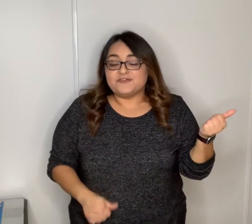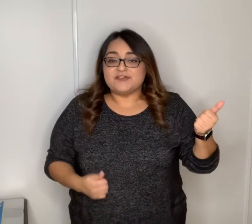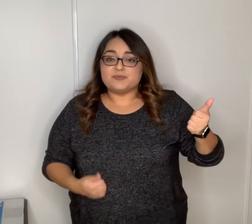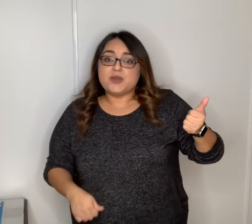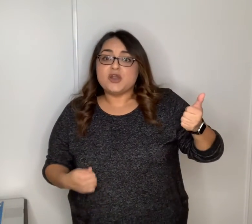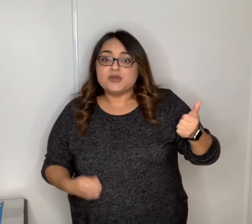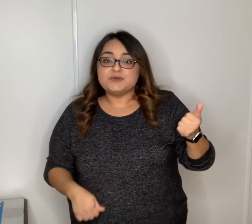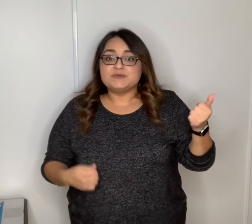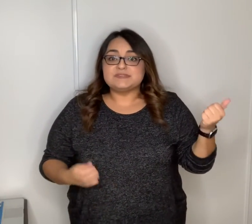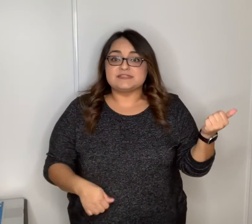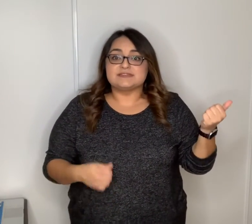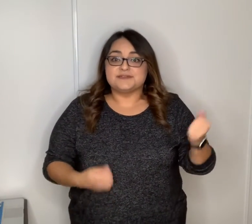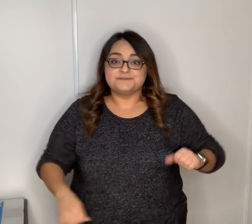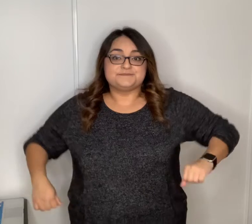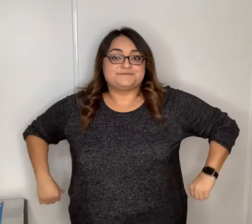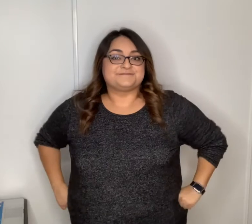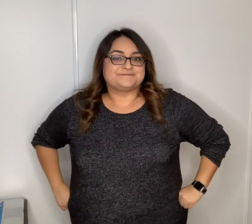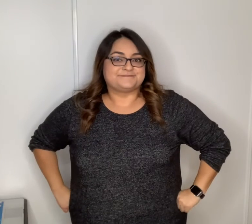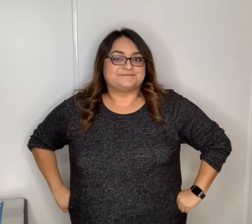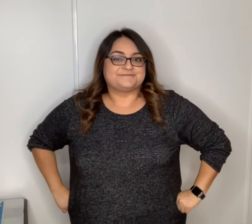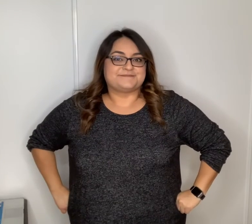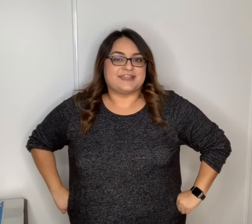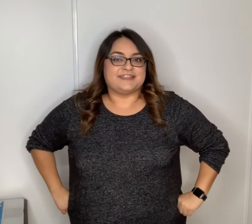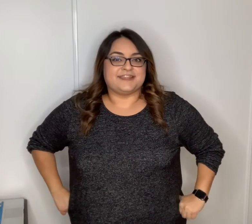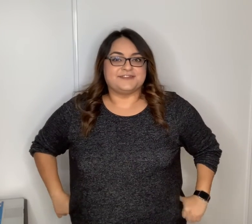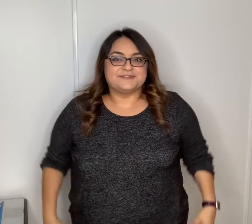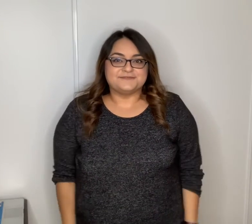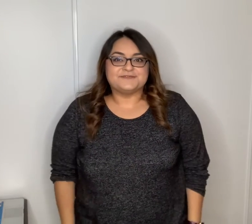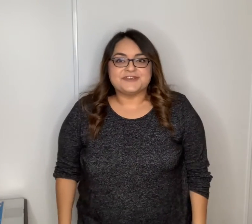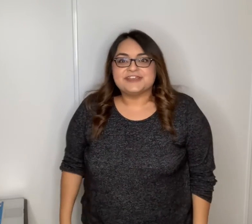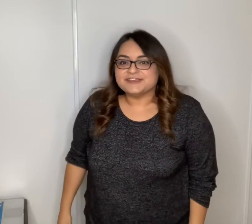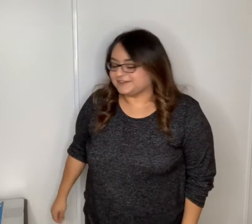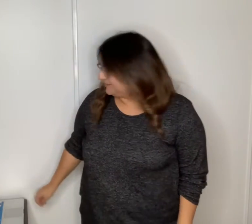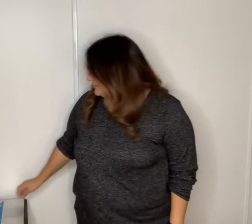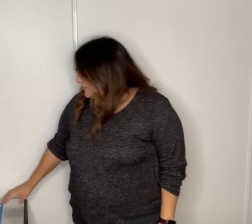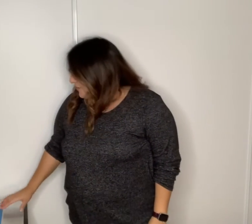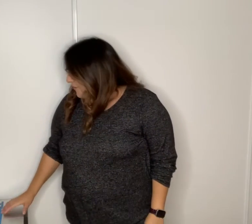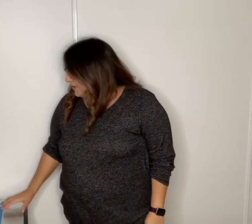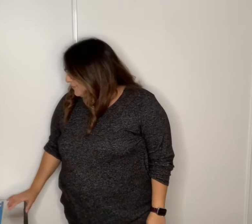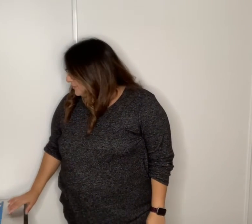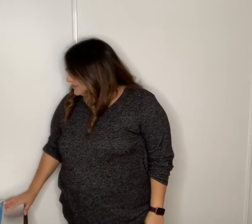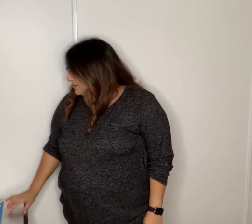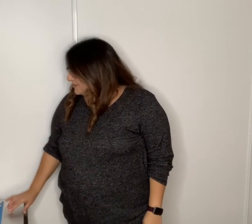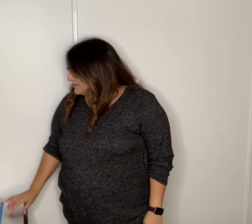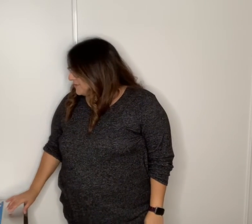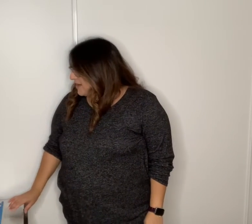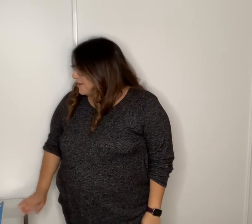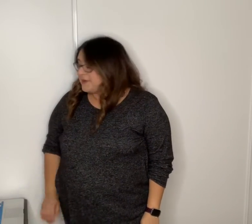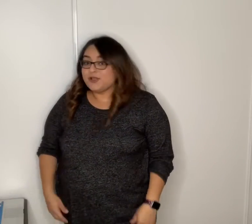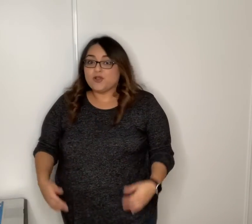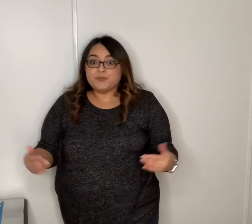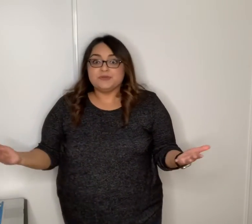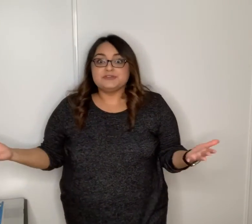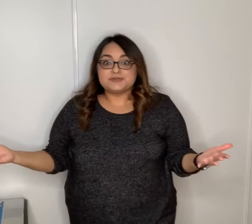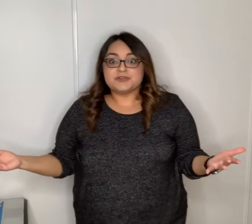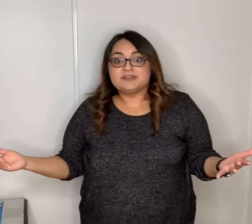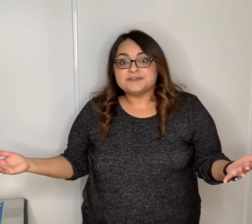favorite pose. See you later. At the end. Very good. Okay boys and girls. So I hope you enjoyed our little